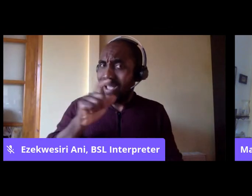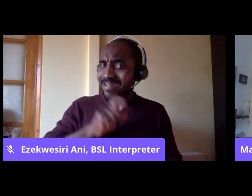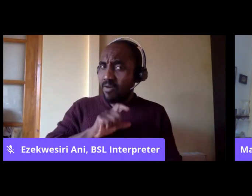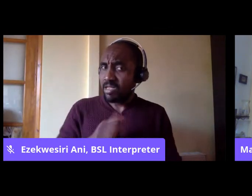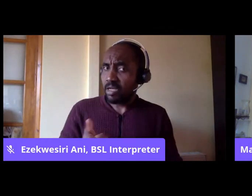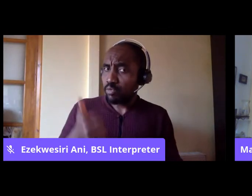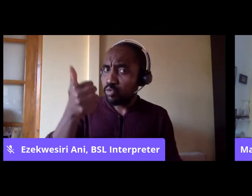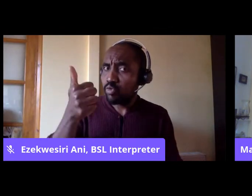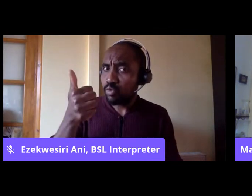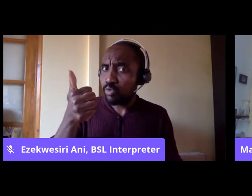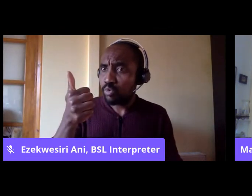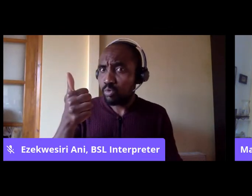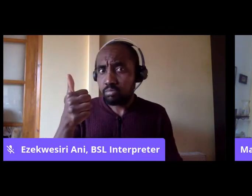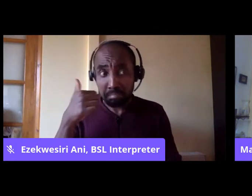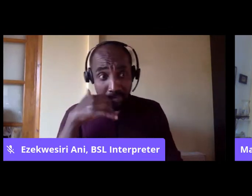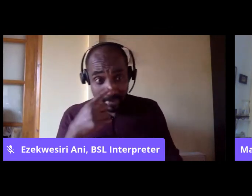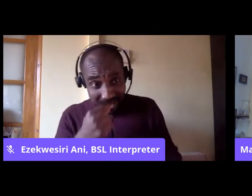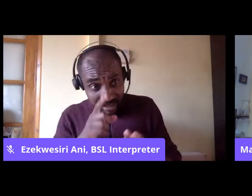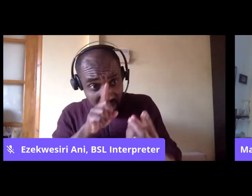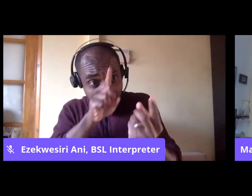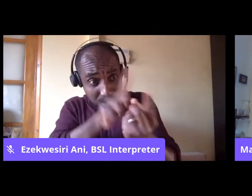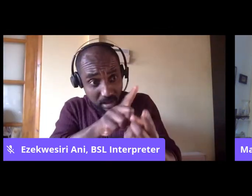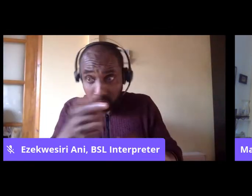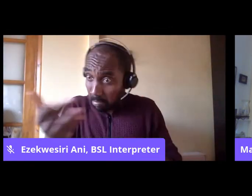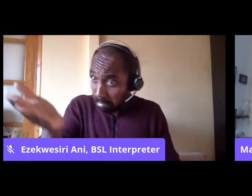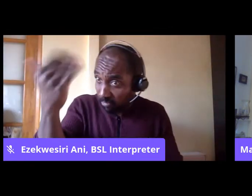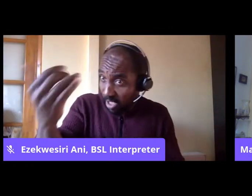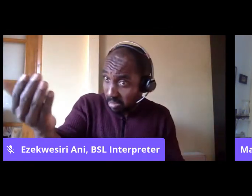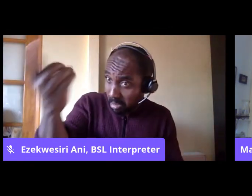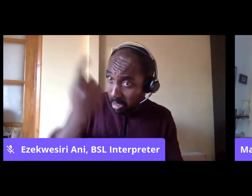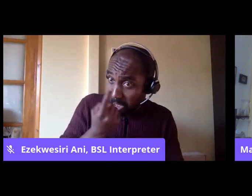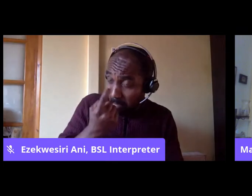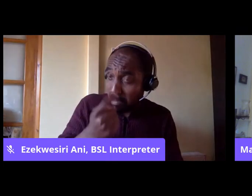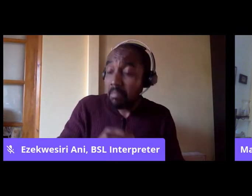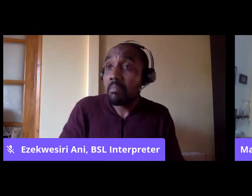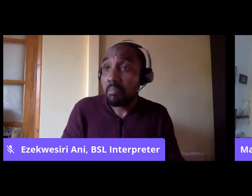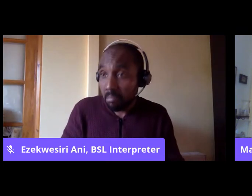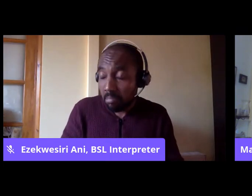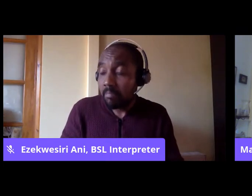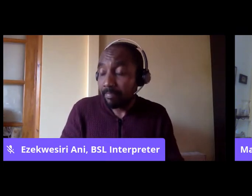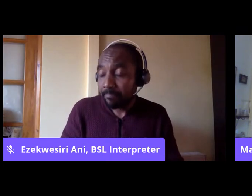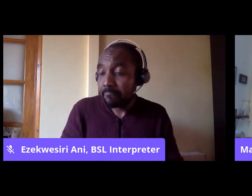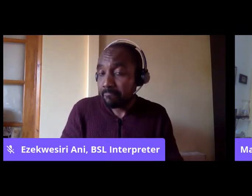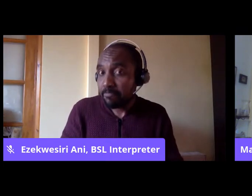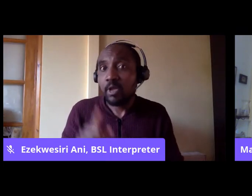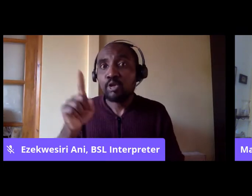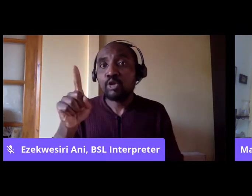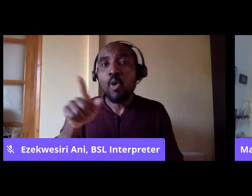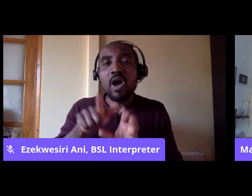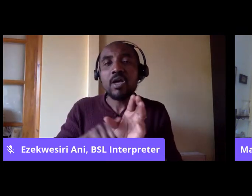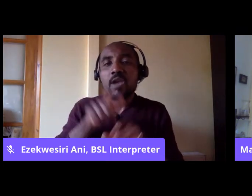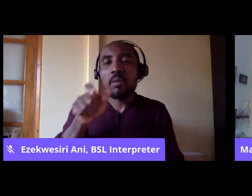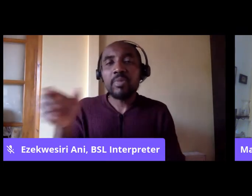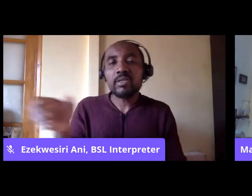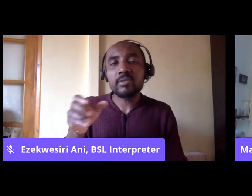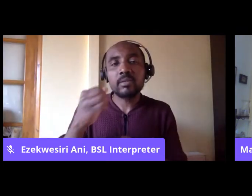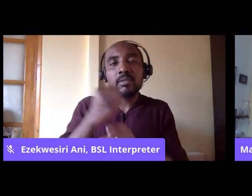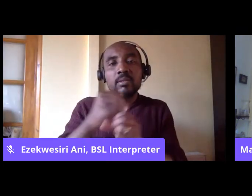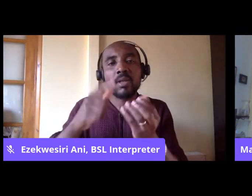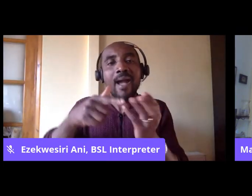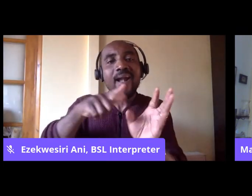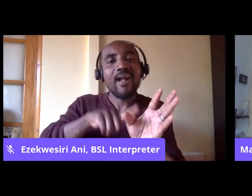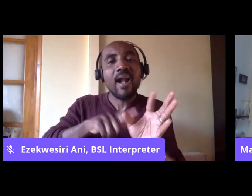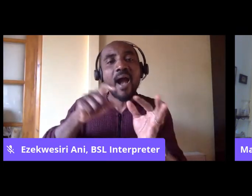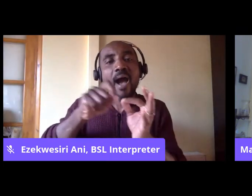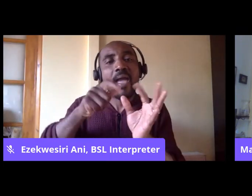can he come to see you? And they said, yes, wonderful. And the minute that he appointed this young protege, Guy Bailey, to come and